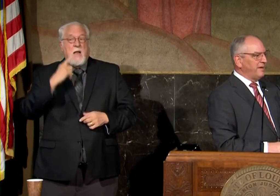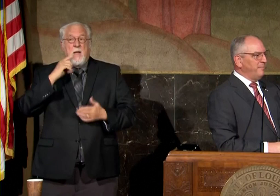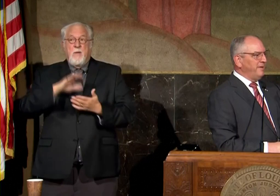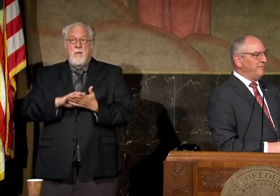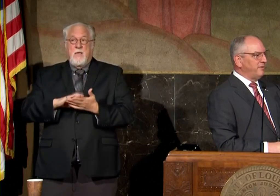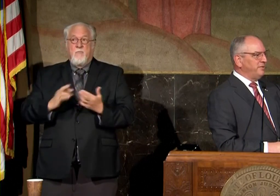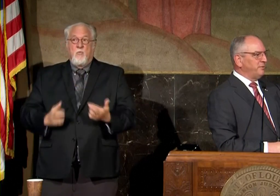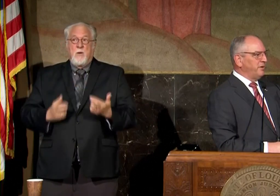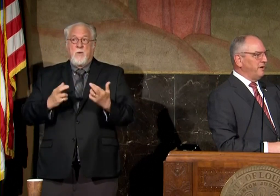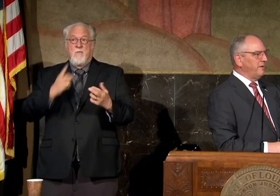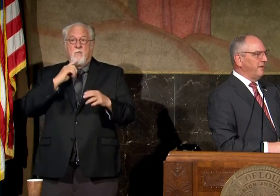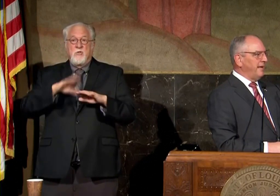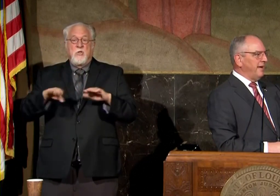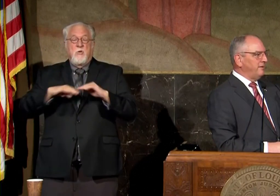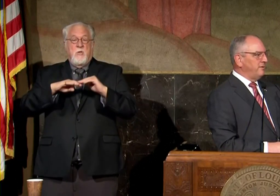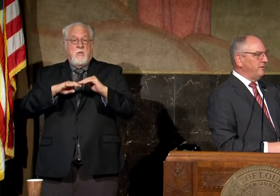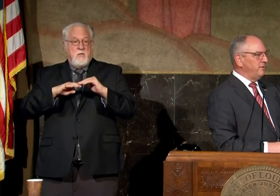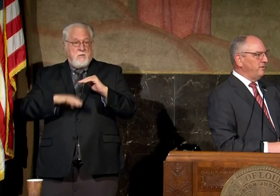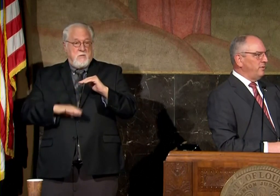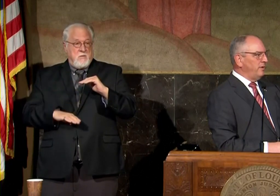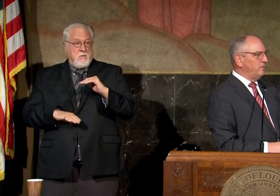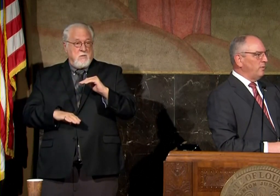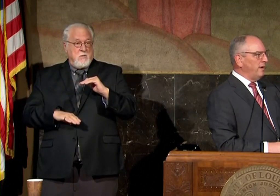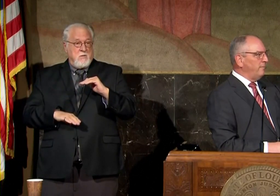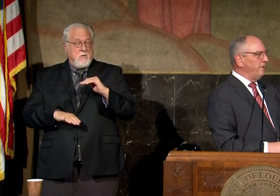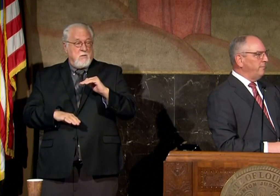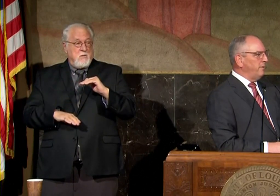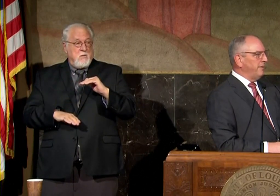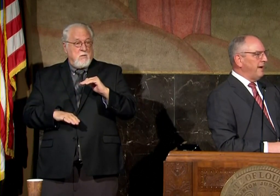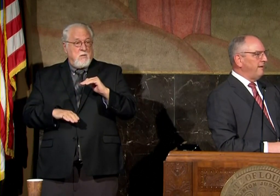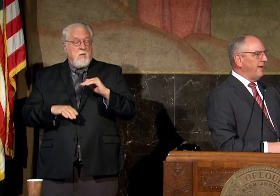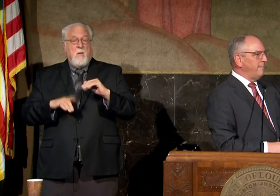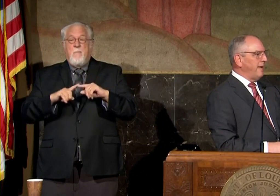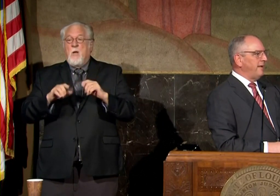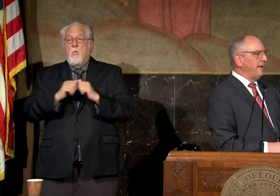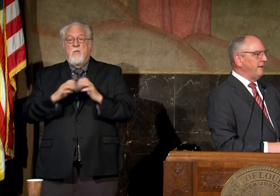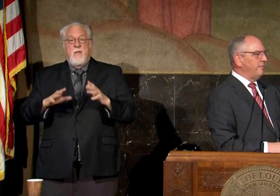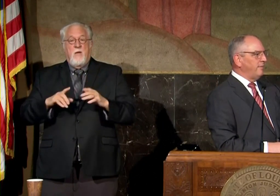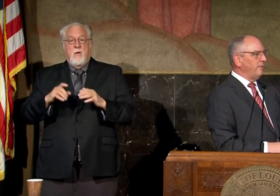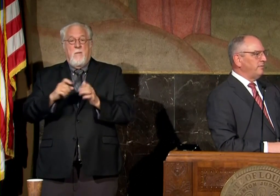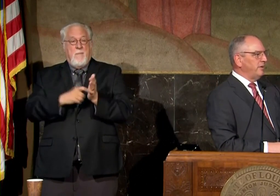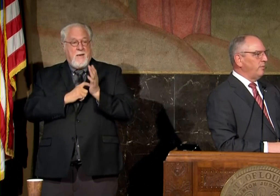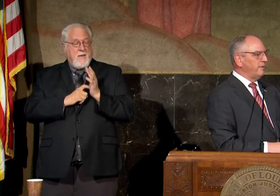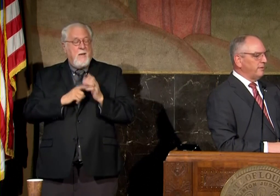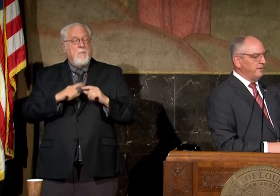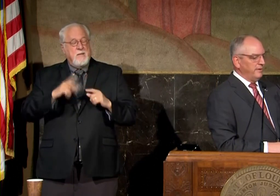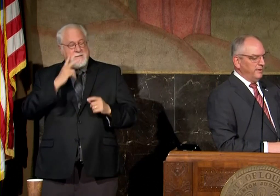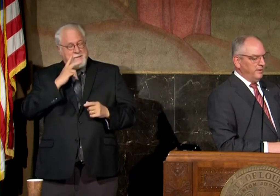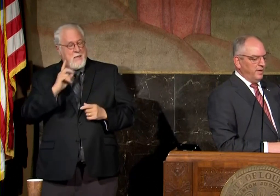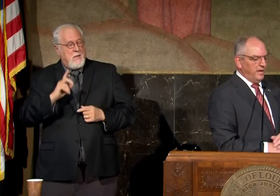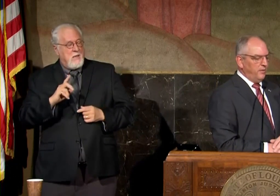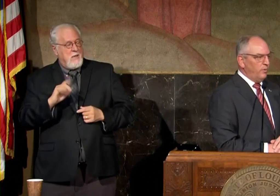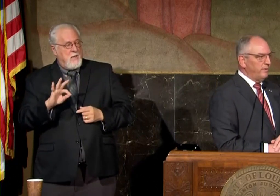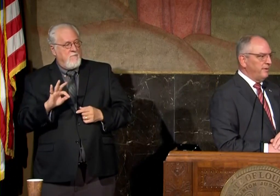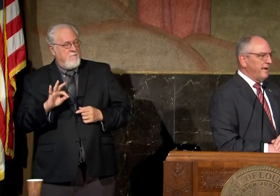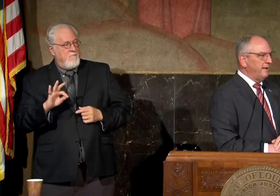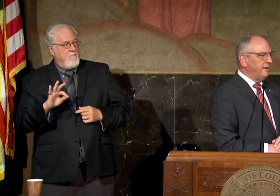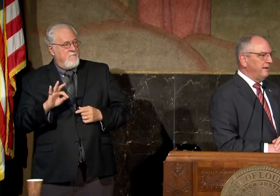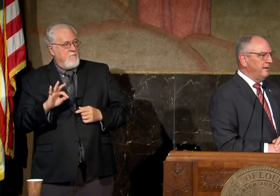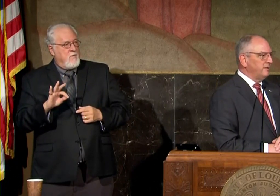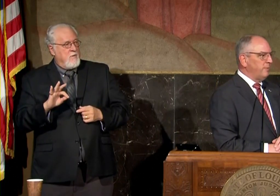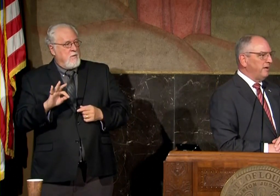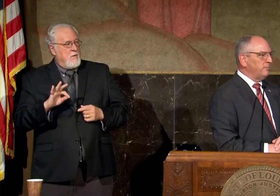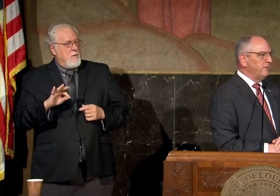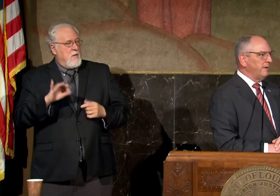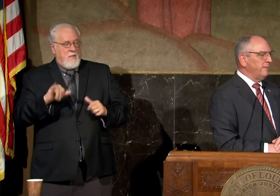it's recommended for children younger than that to to do it as well but but without a mandate and we'll see whether uh whether that